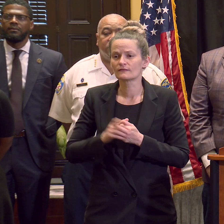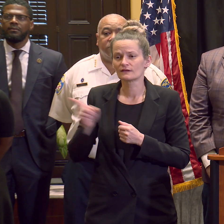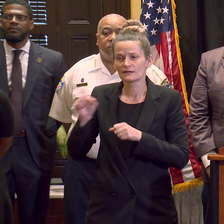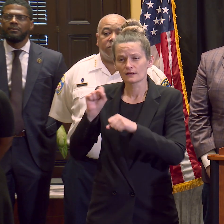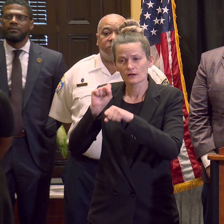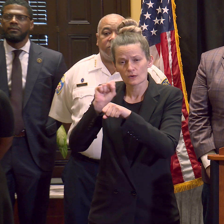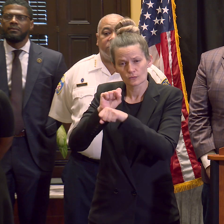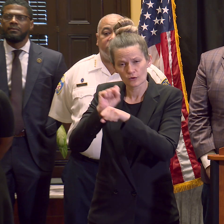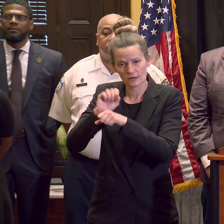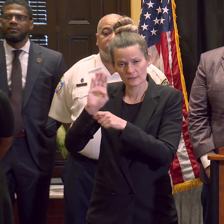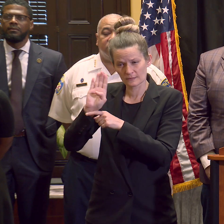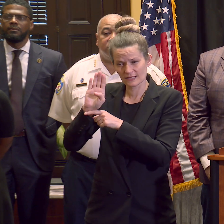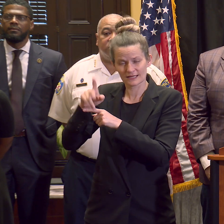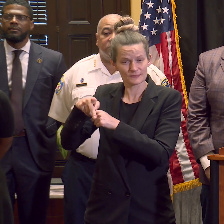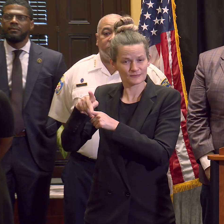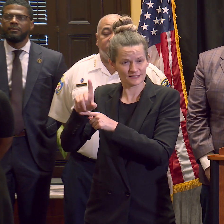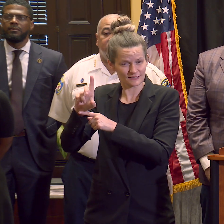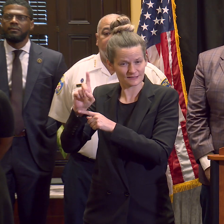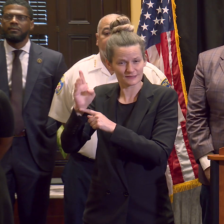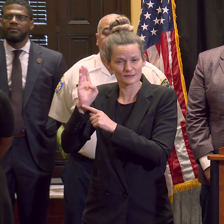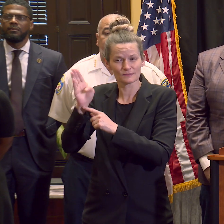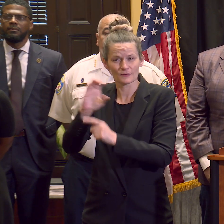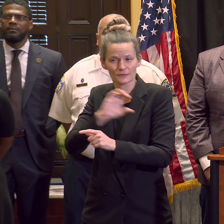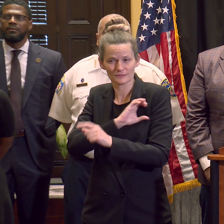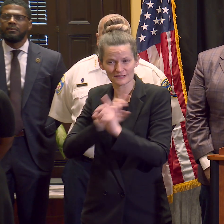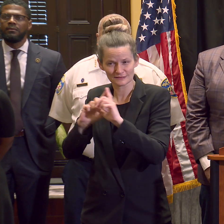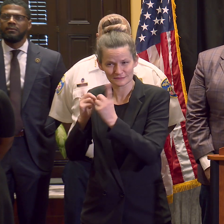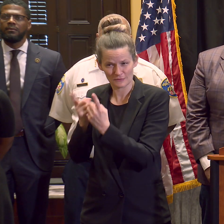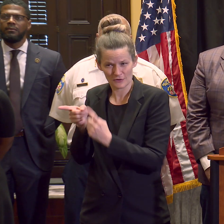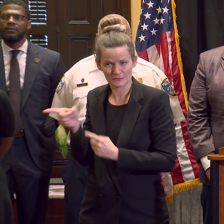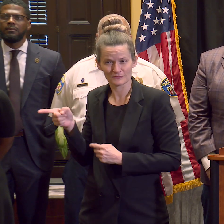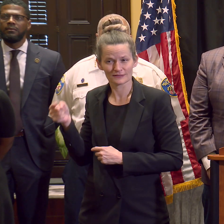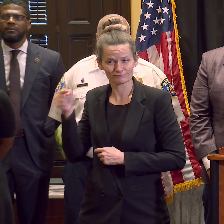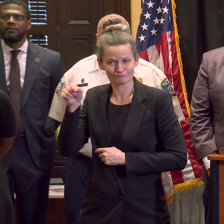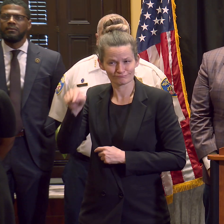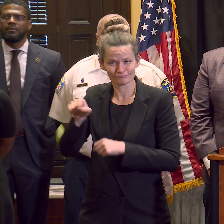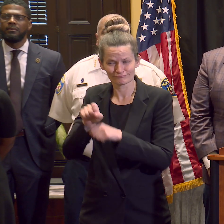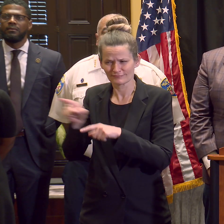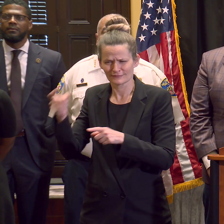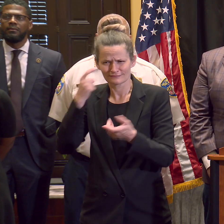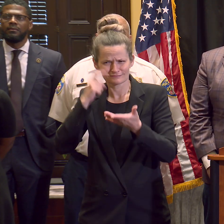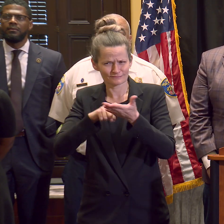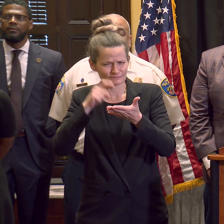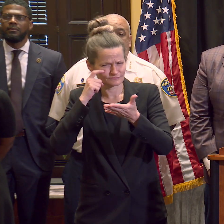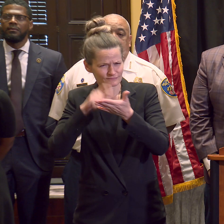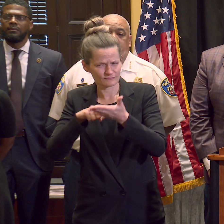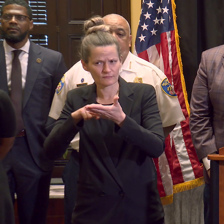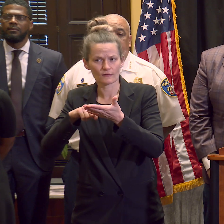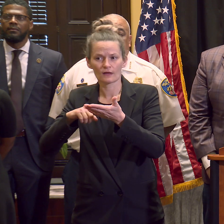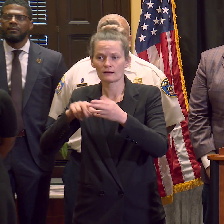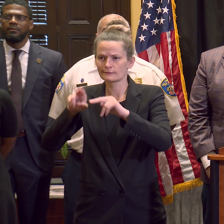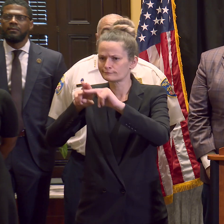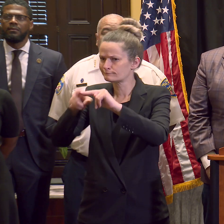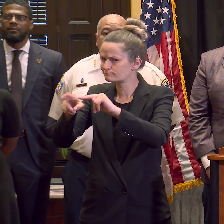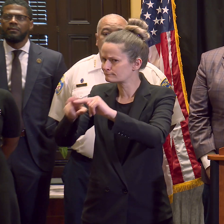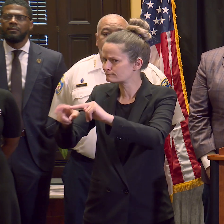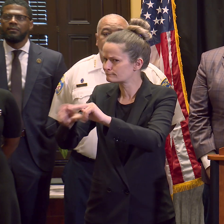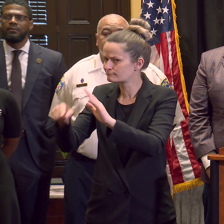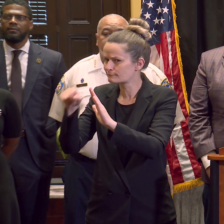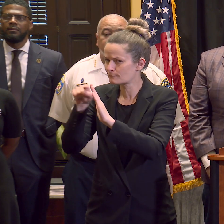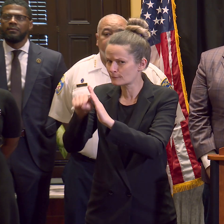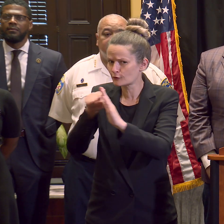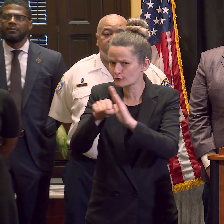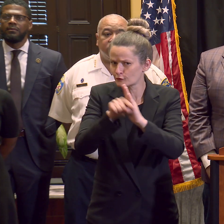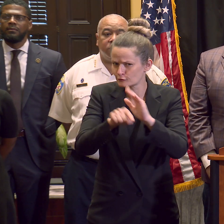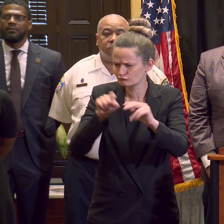violent crime both saw substantial drops. In 2011, Baltimore had fewer than 200 homicides for